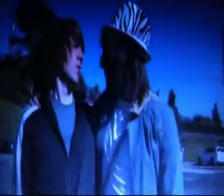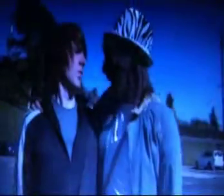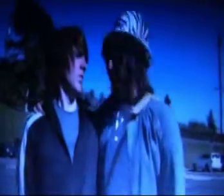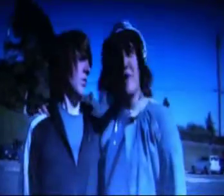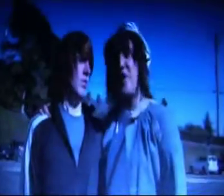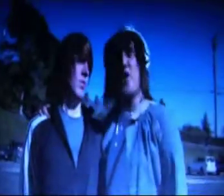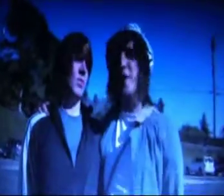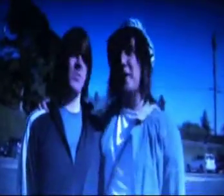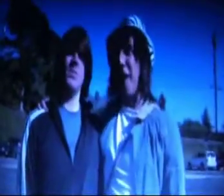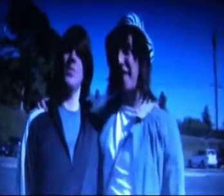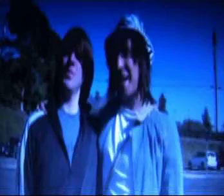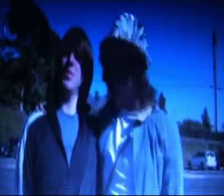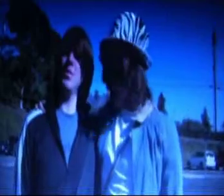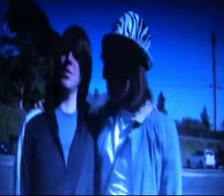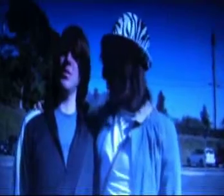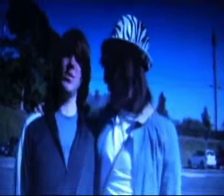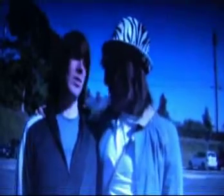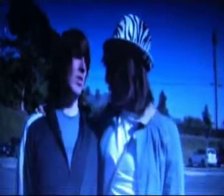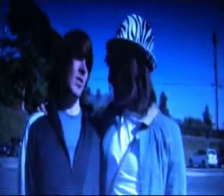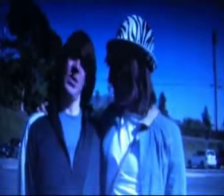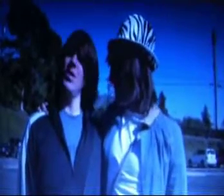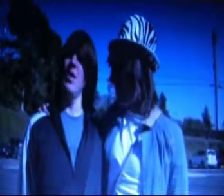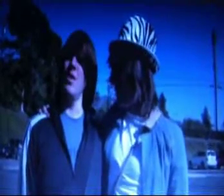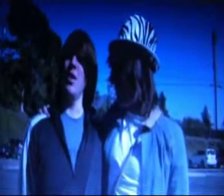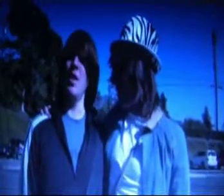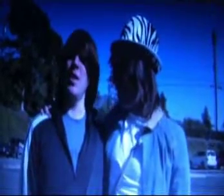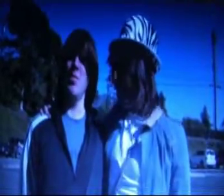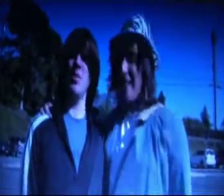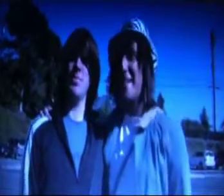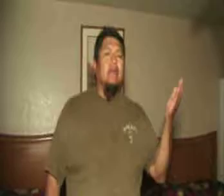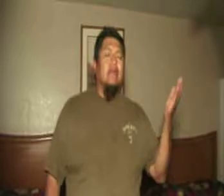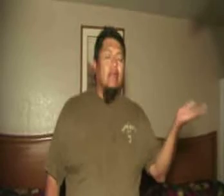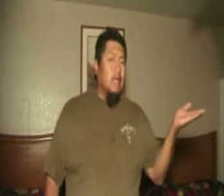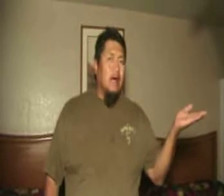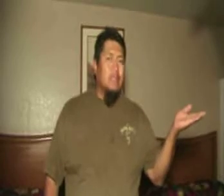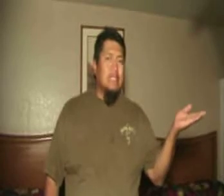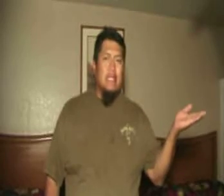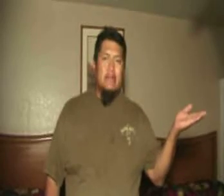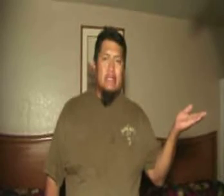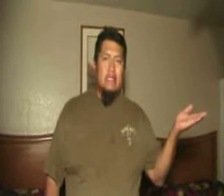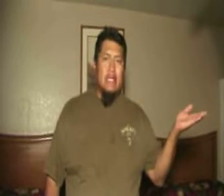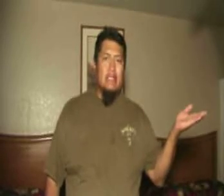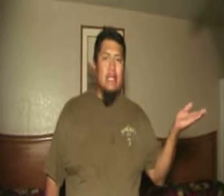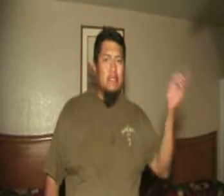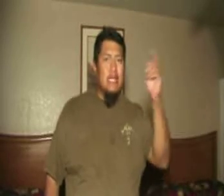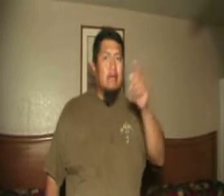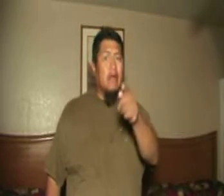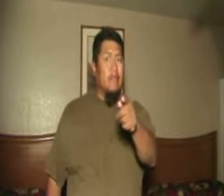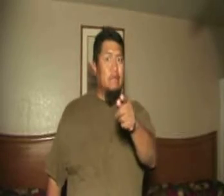time to show you Degrassi are you ready I think I am here are the comments and interesting things that you said about this